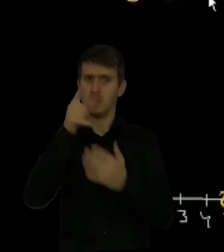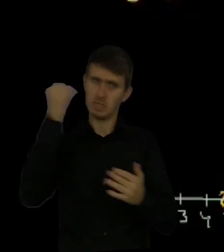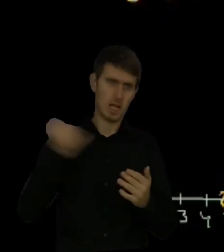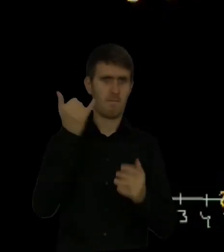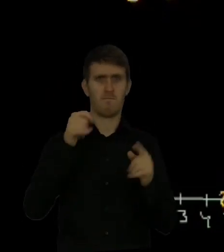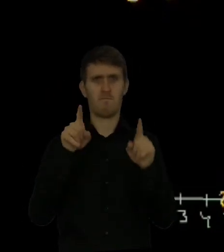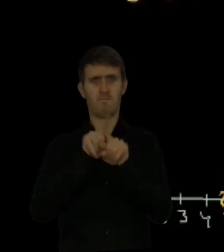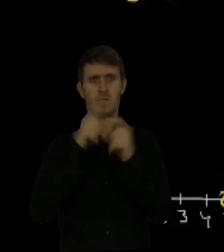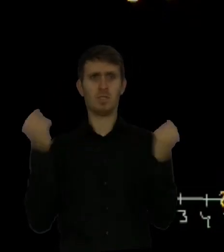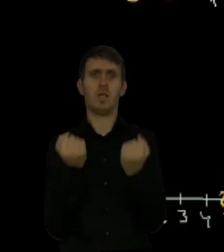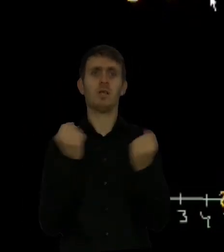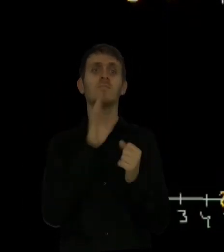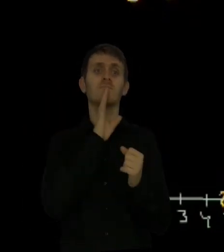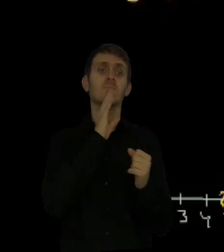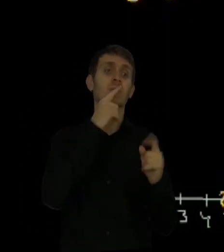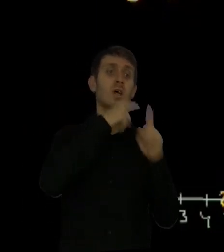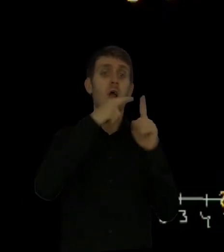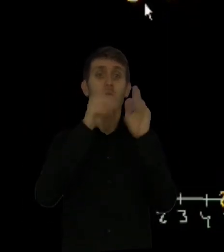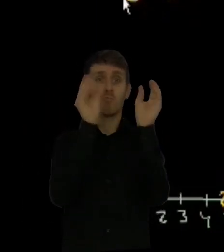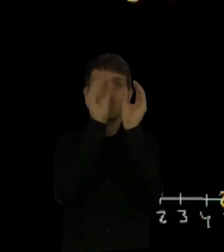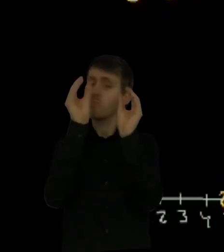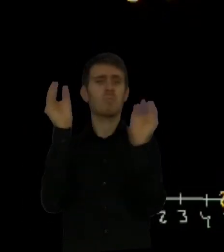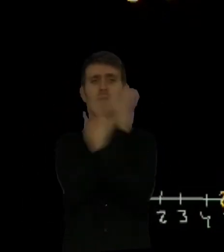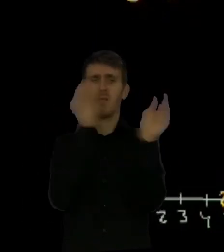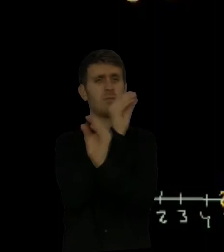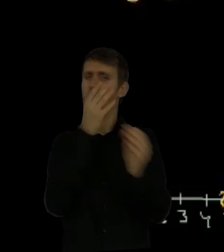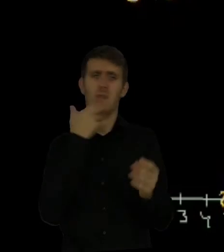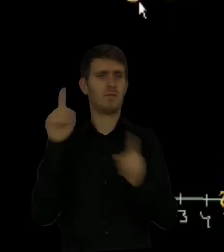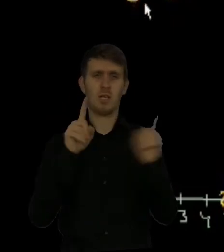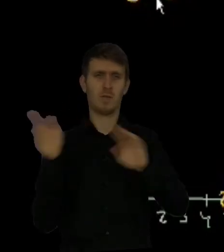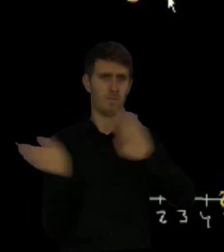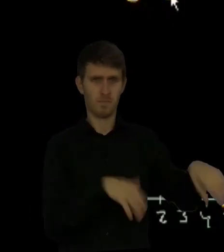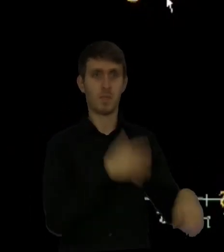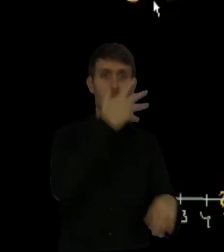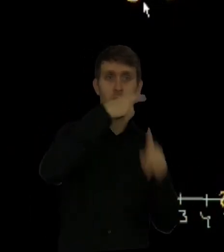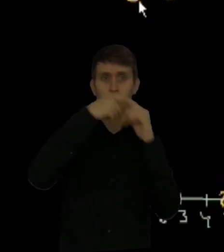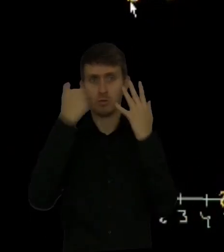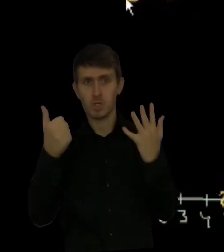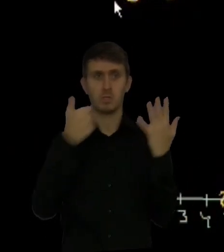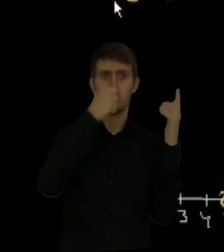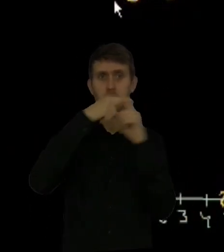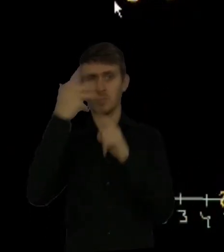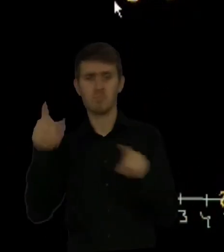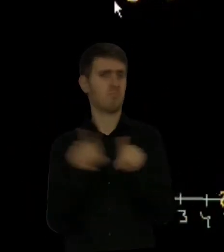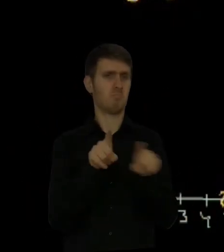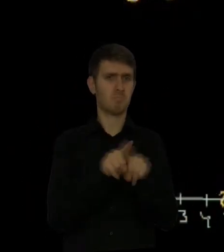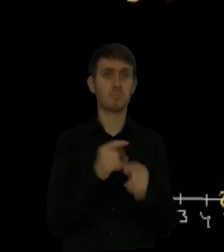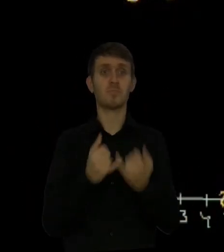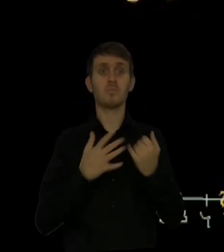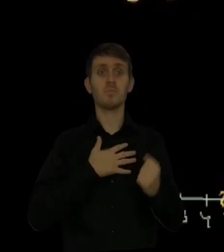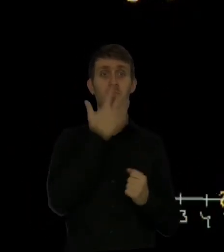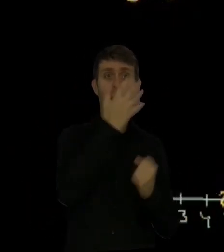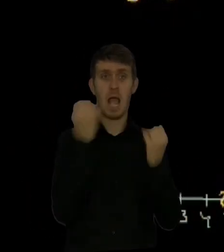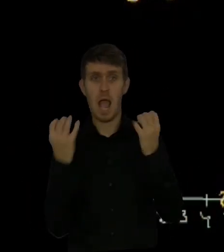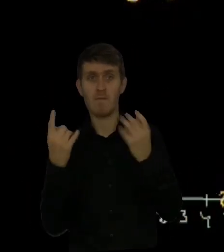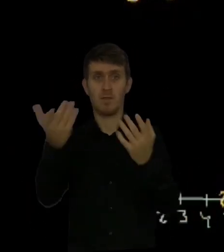problems, and you'll see it always works out. That it doesn't matter what order. 5 plus 6 is the same thing as 6 plus 5. And that makes sense. If